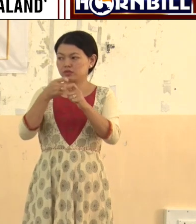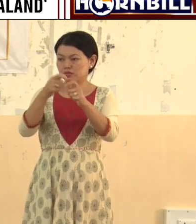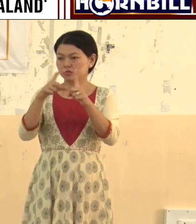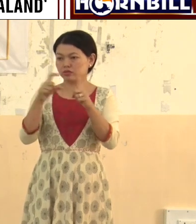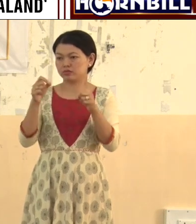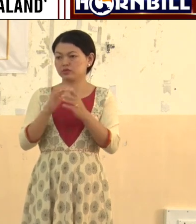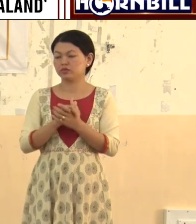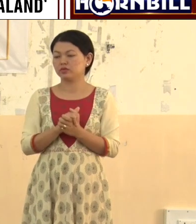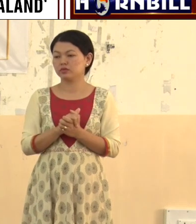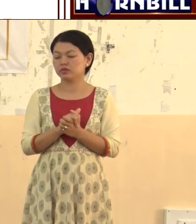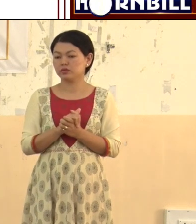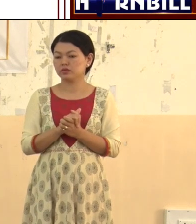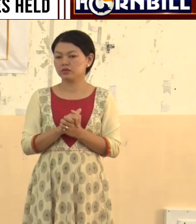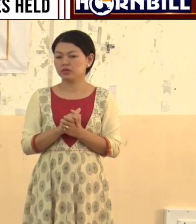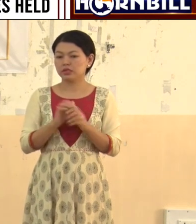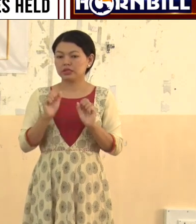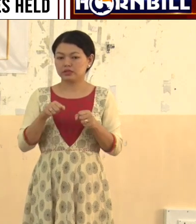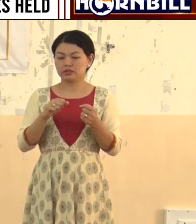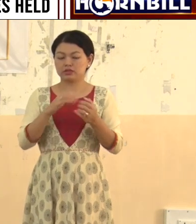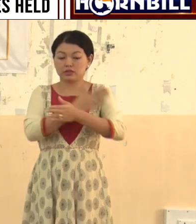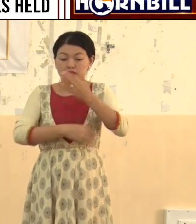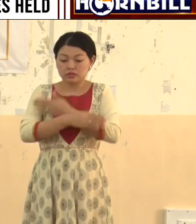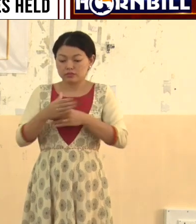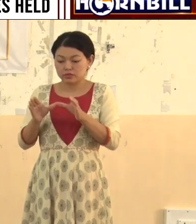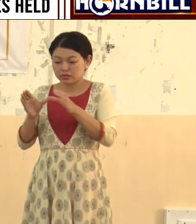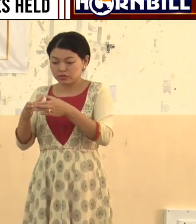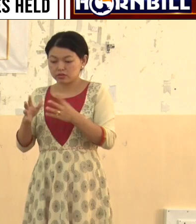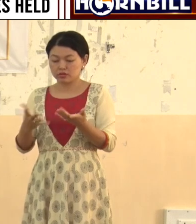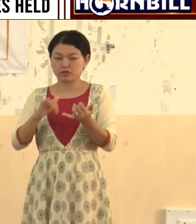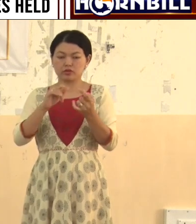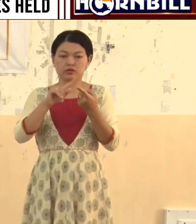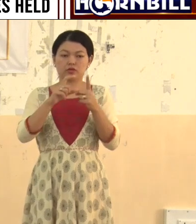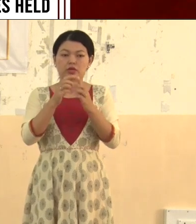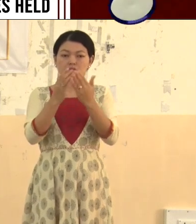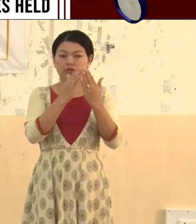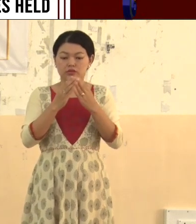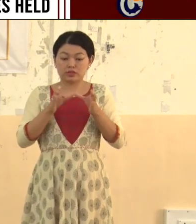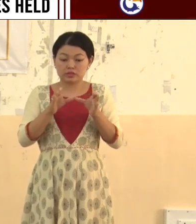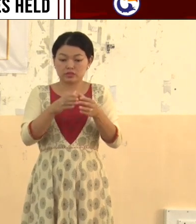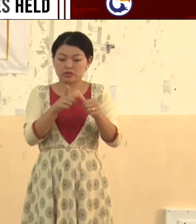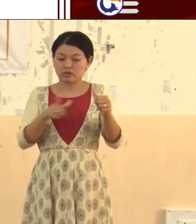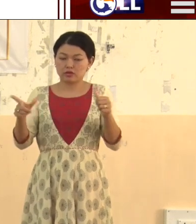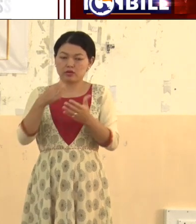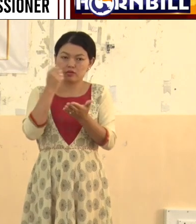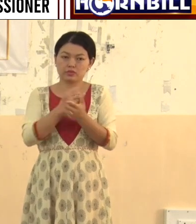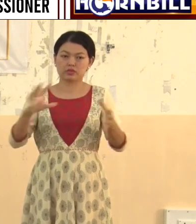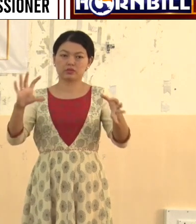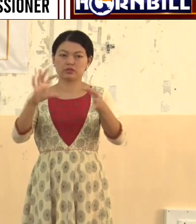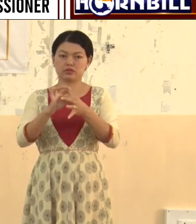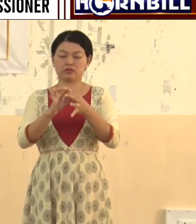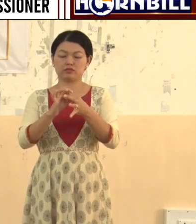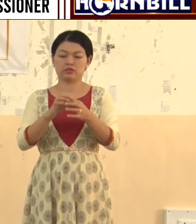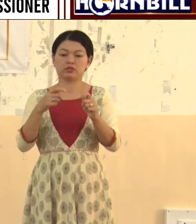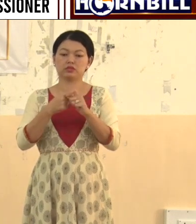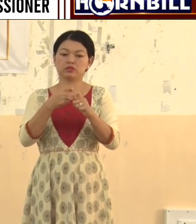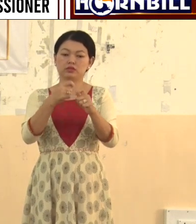sector, the education sector, we need to coordinate and make sure that all these are done. You know, it has to, we have to